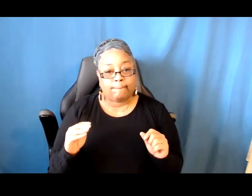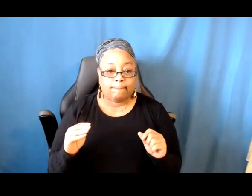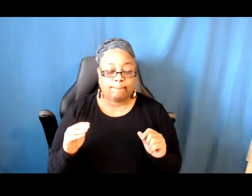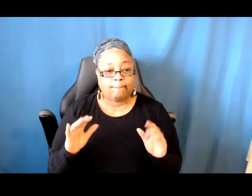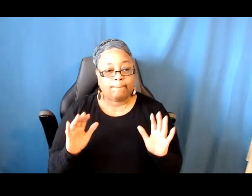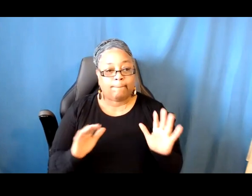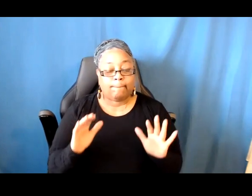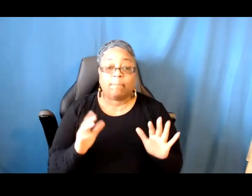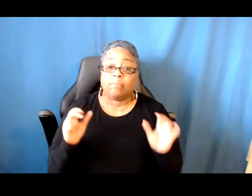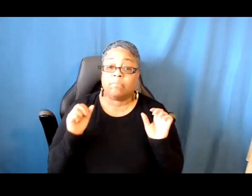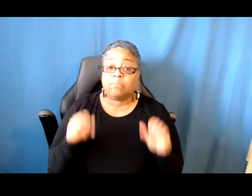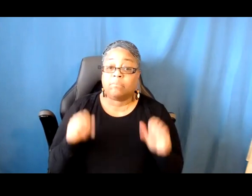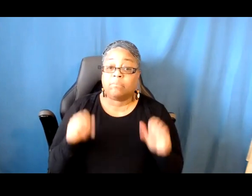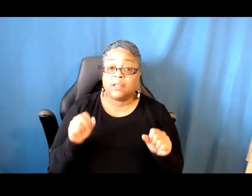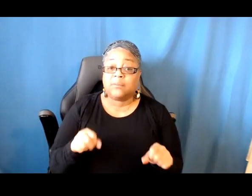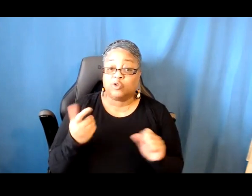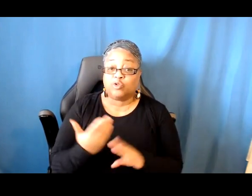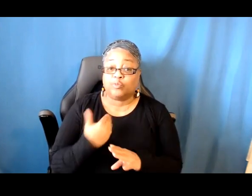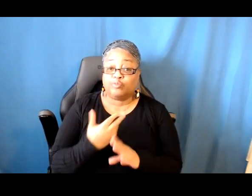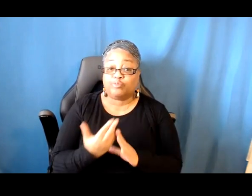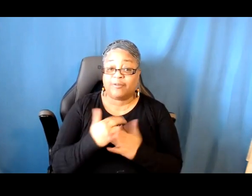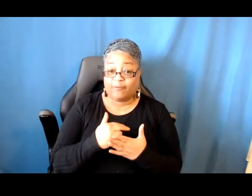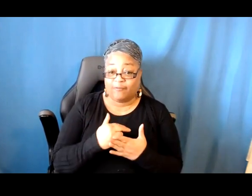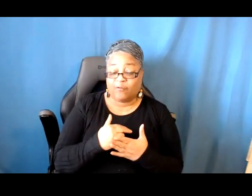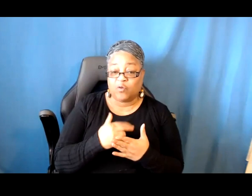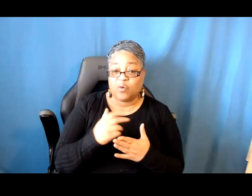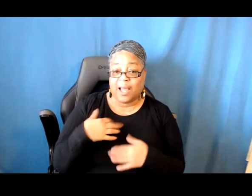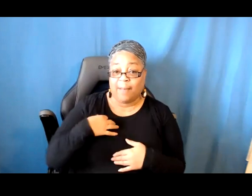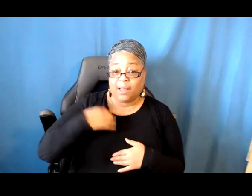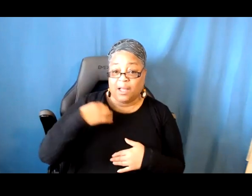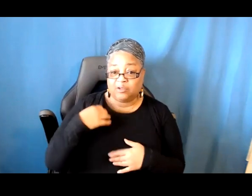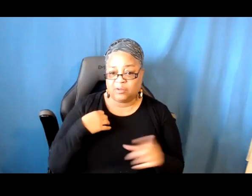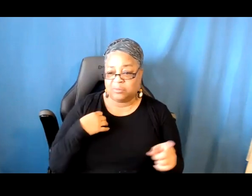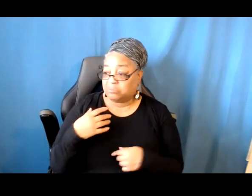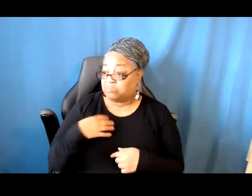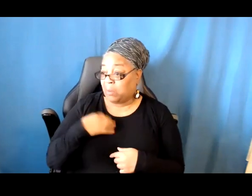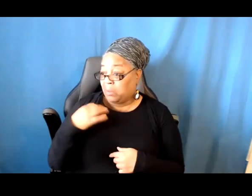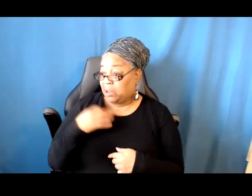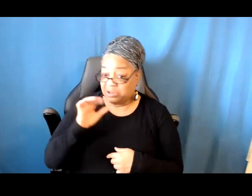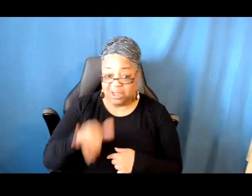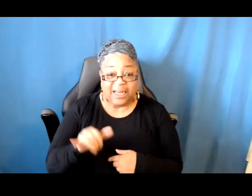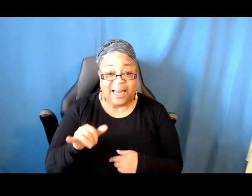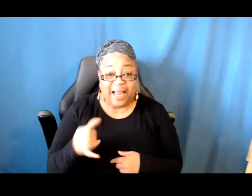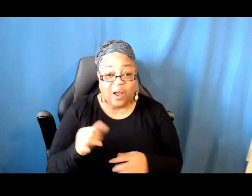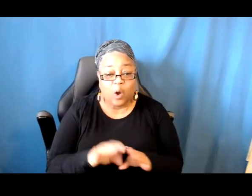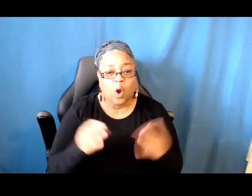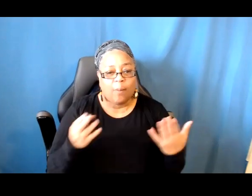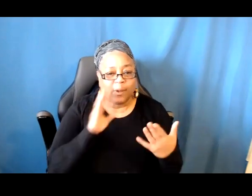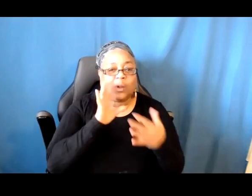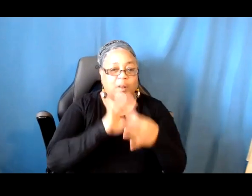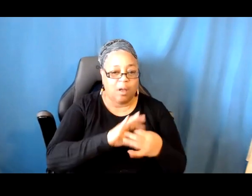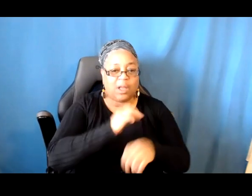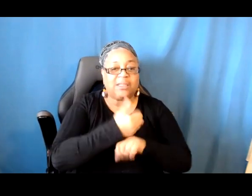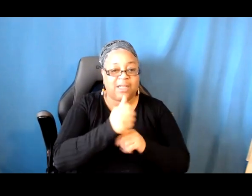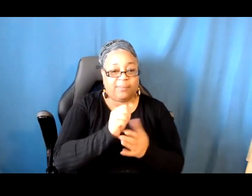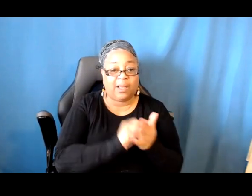Is it possible to preview the application? The application is now open and you can log in, set up an account, and you can